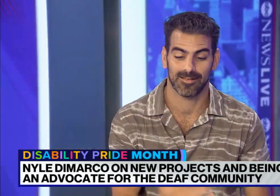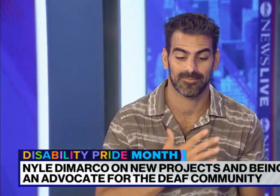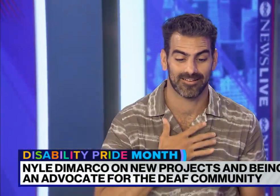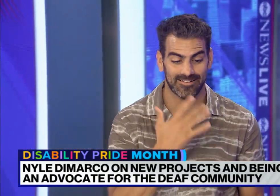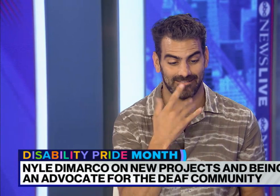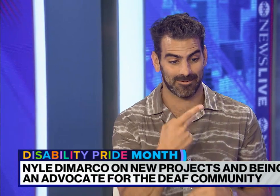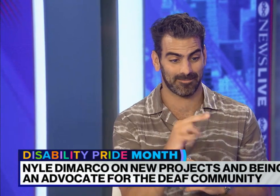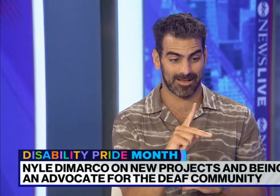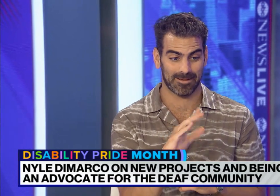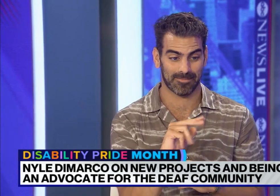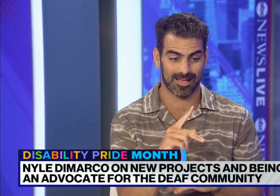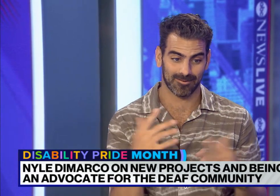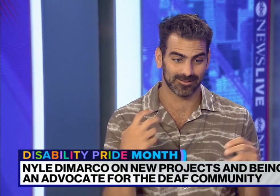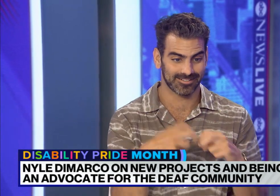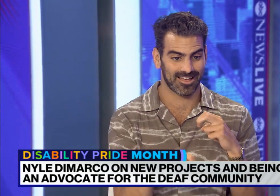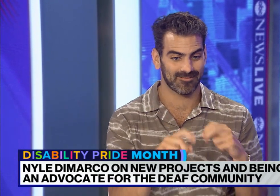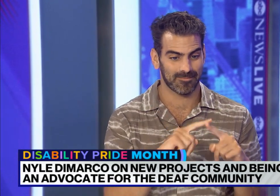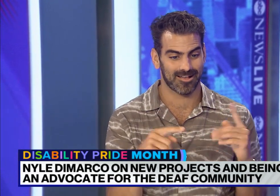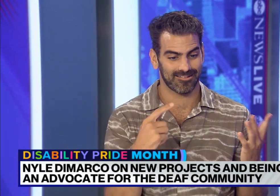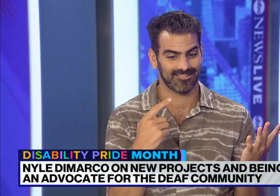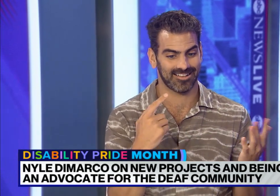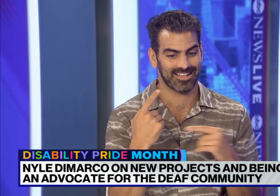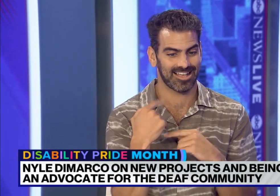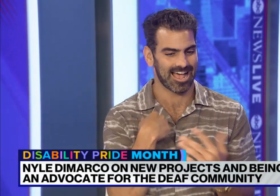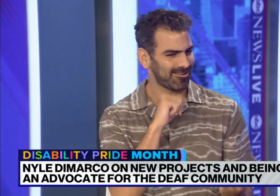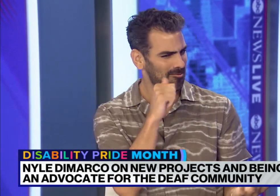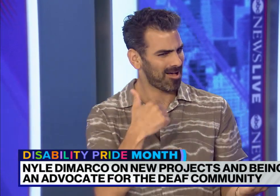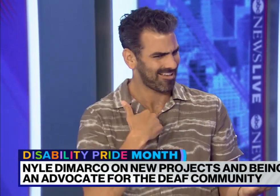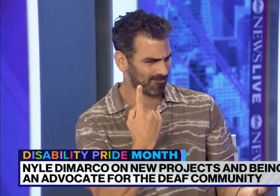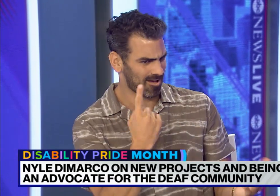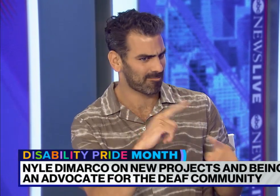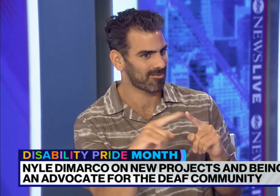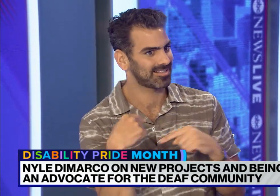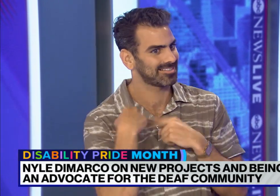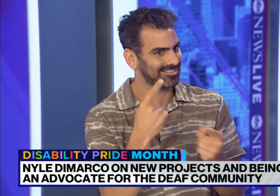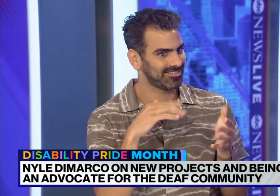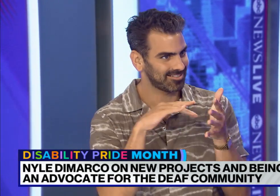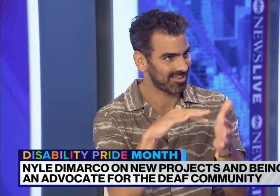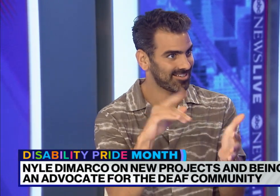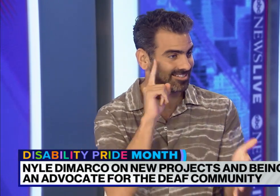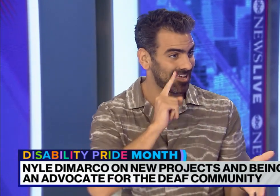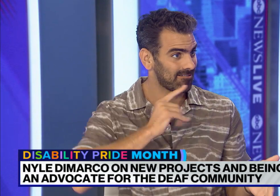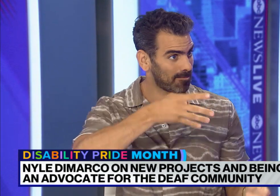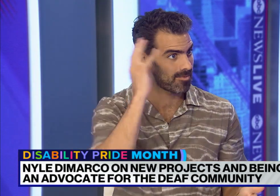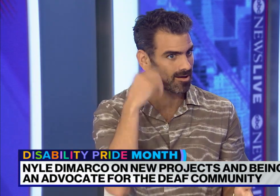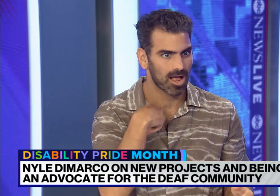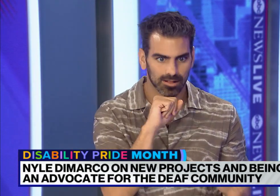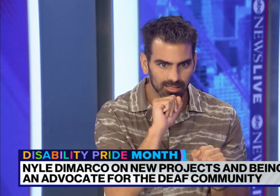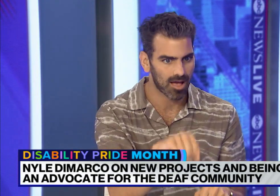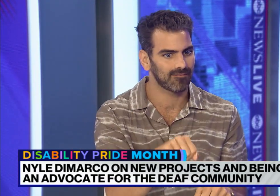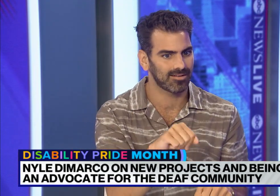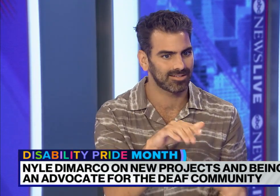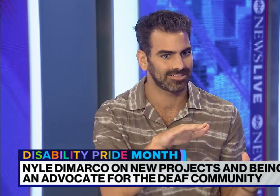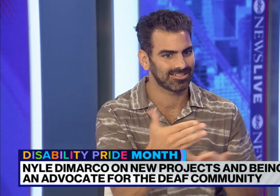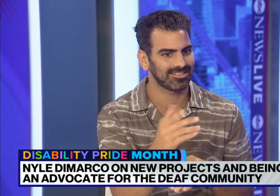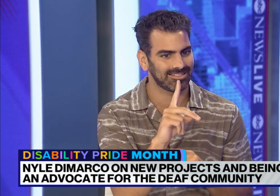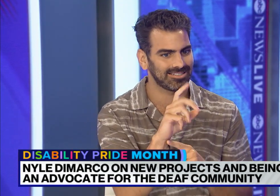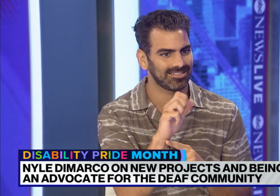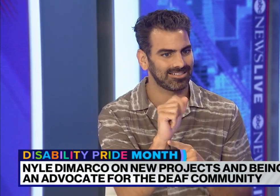Ooh, I'd have to say it's tough. I don't know if I could say that there's one, but in studying deaf punk, I have really